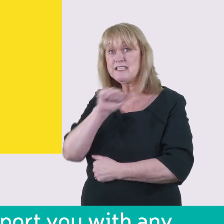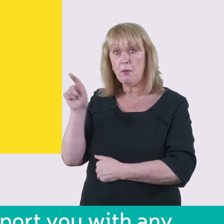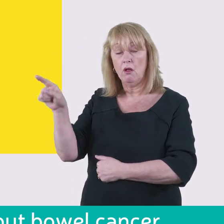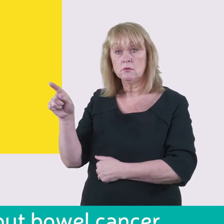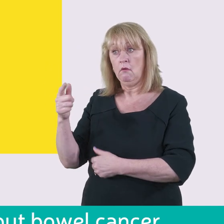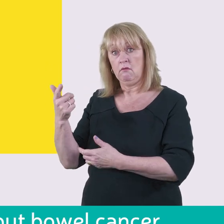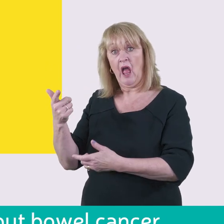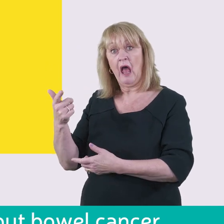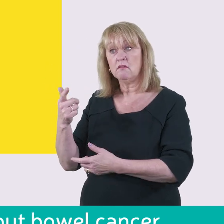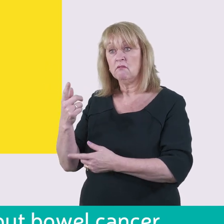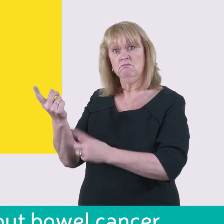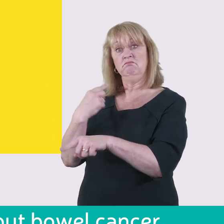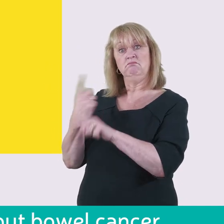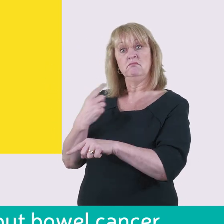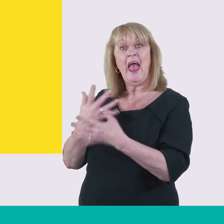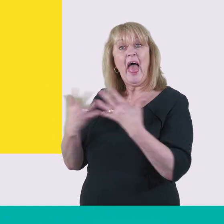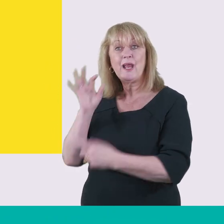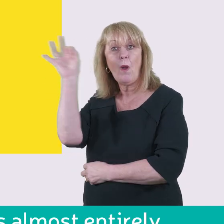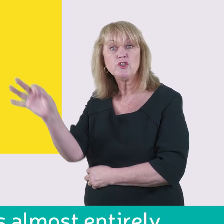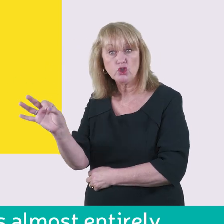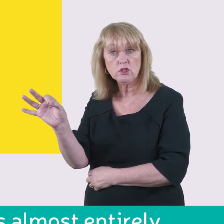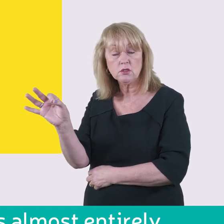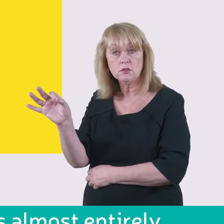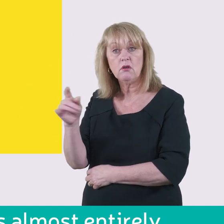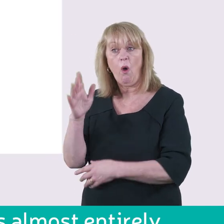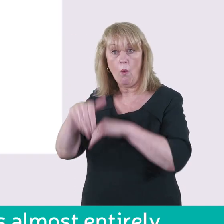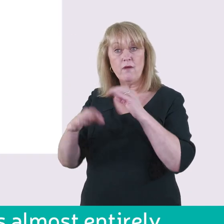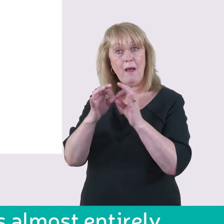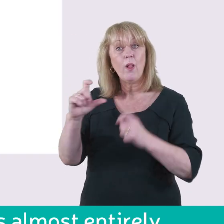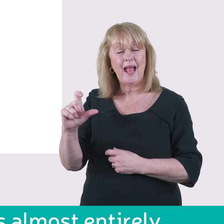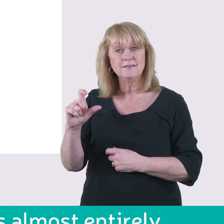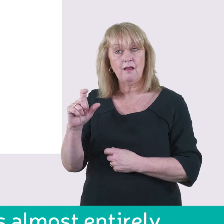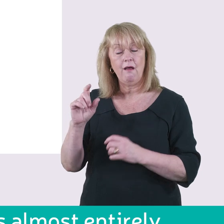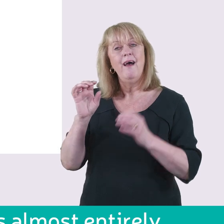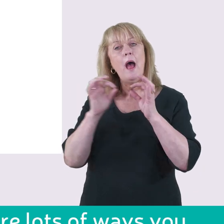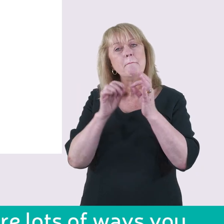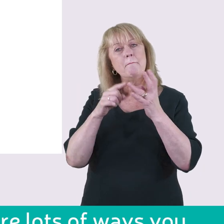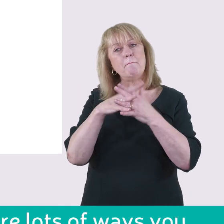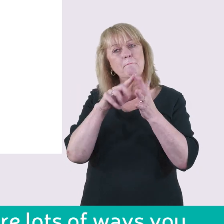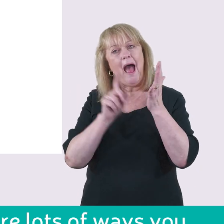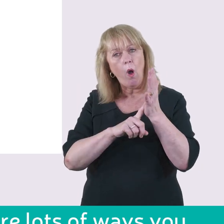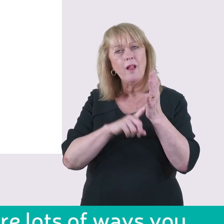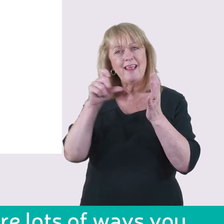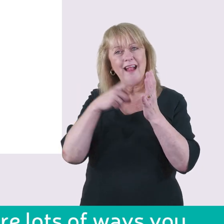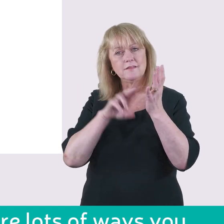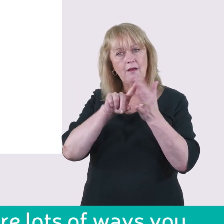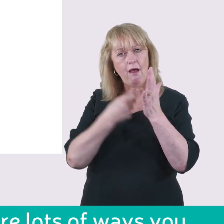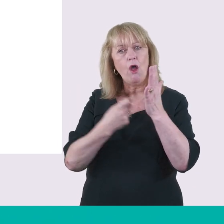with any questions you have about bowel cancer. Bowel Cancer UK relies almost entirely on donations and there are lots of ways